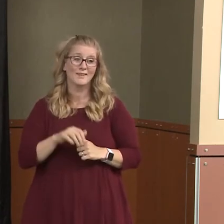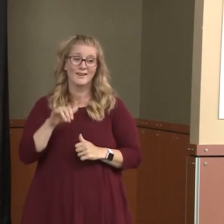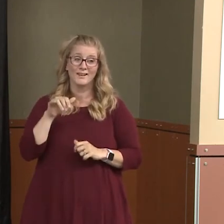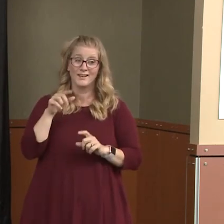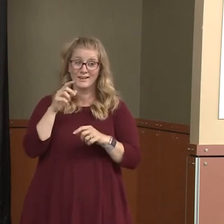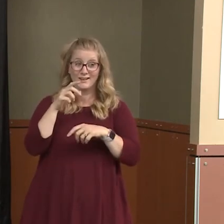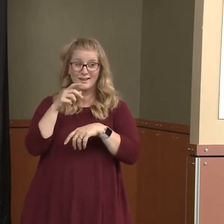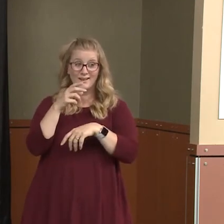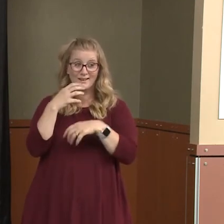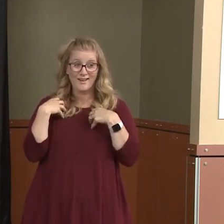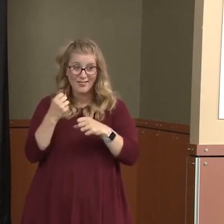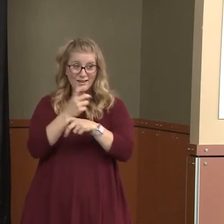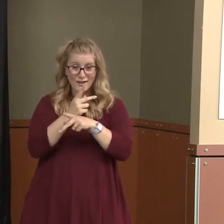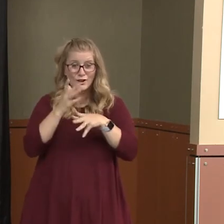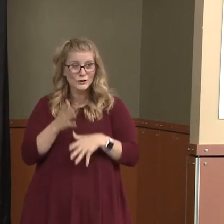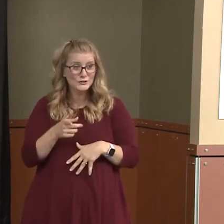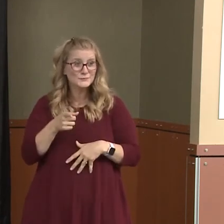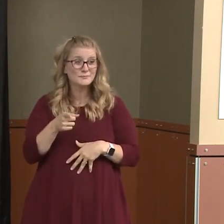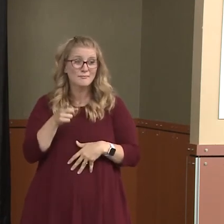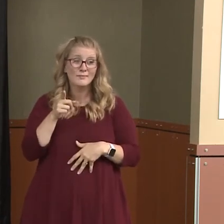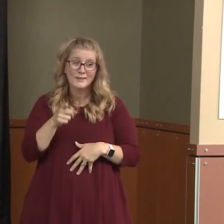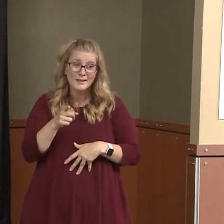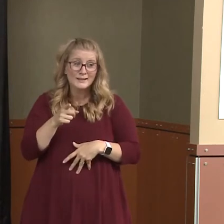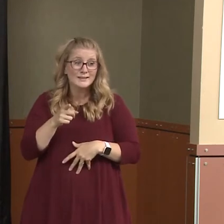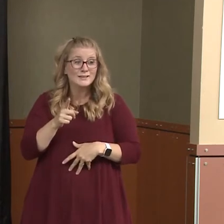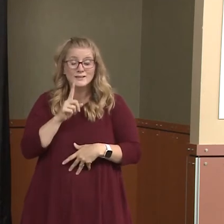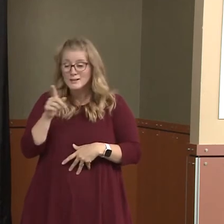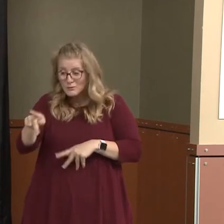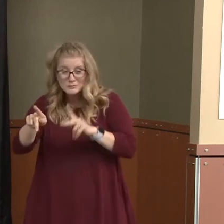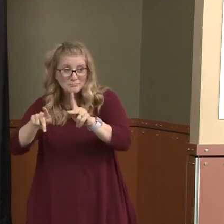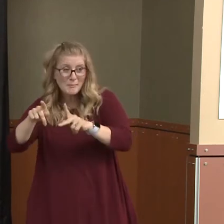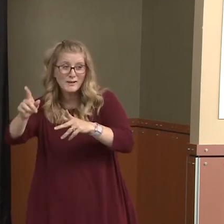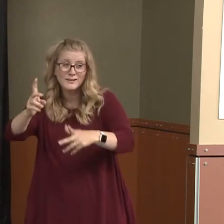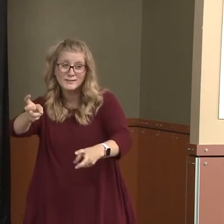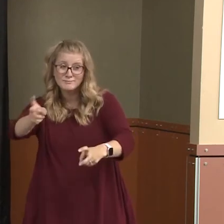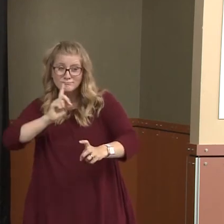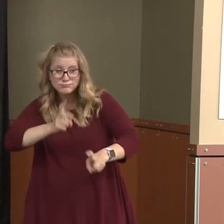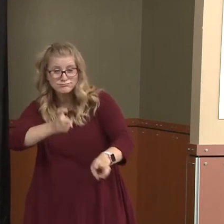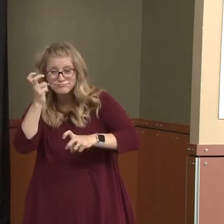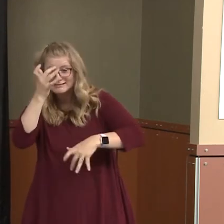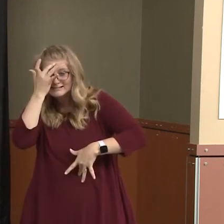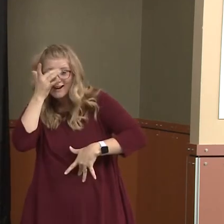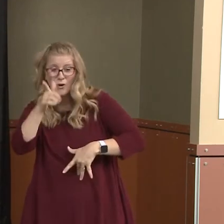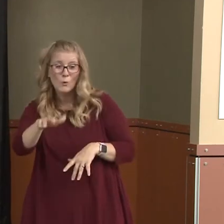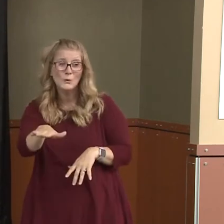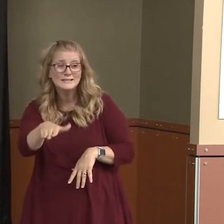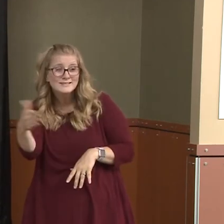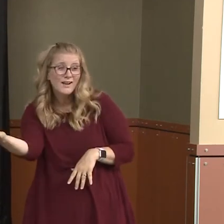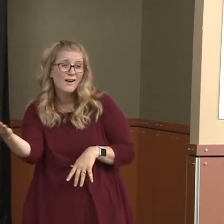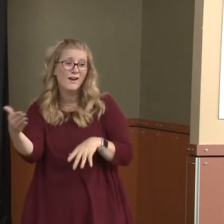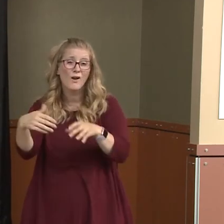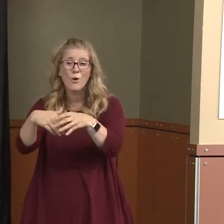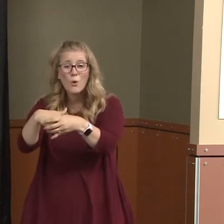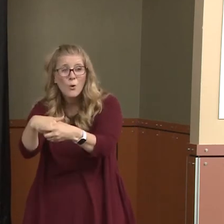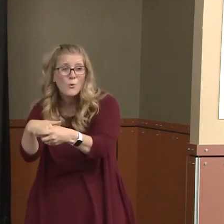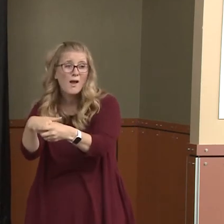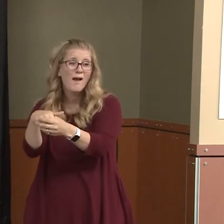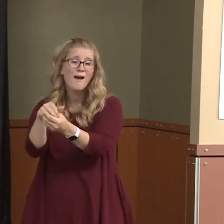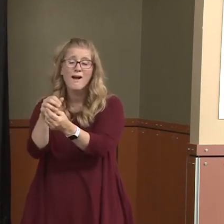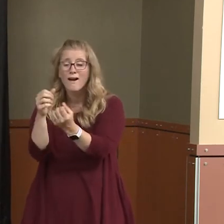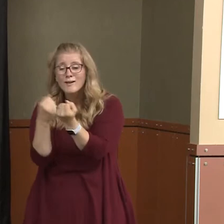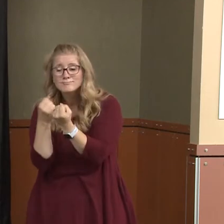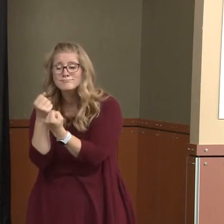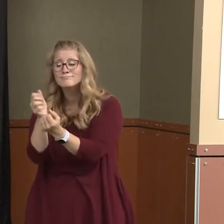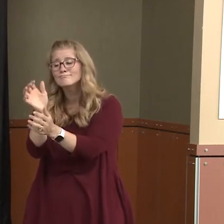when folks are very, very sick or in some cases dying, holding their hands, being with them in a way that previously